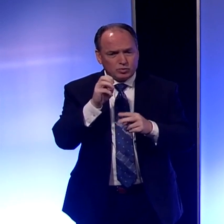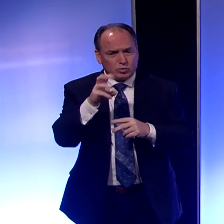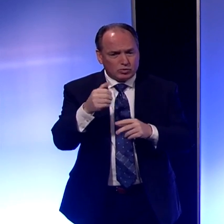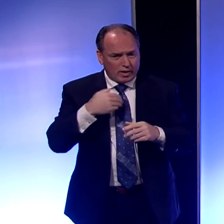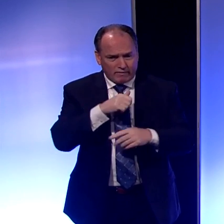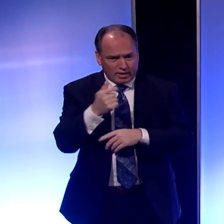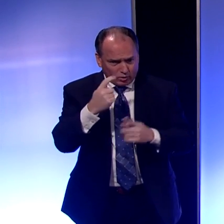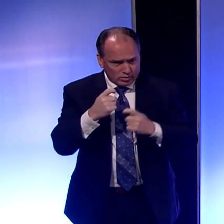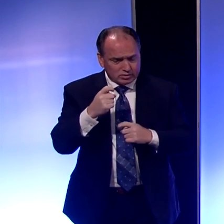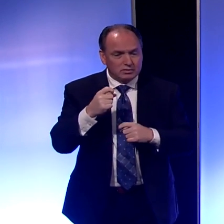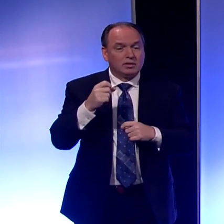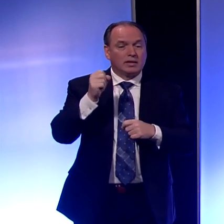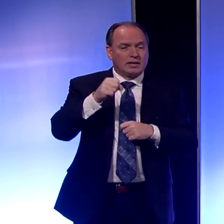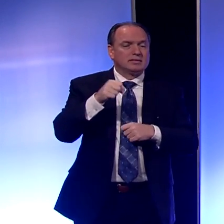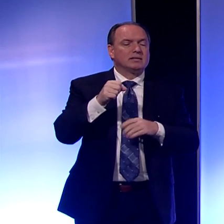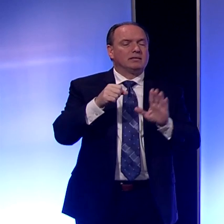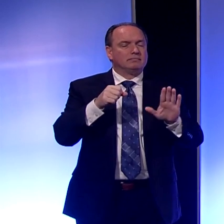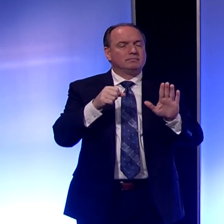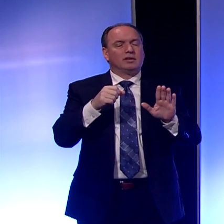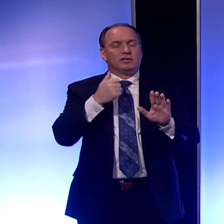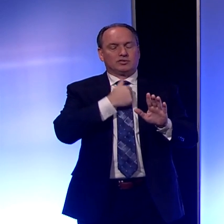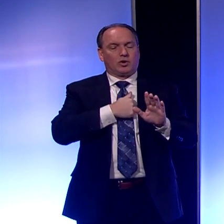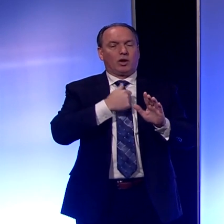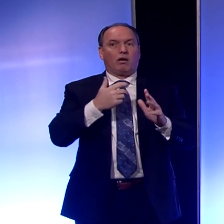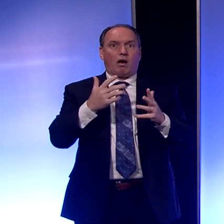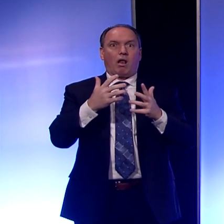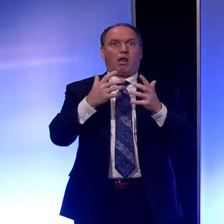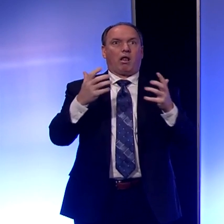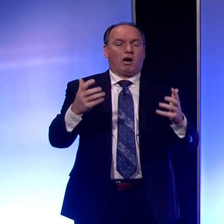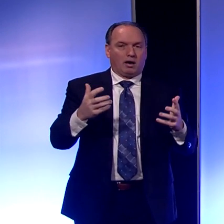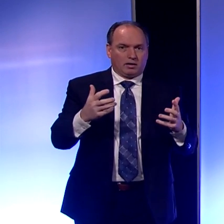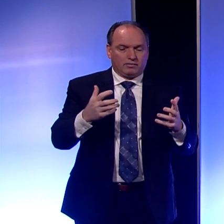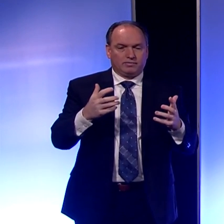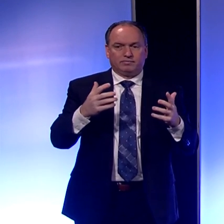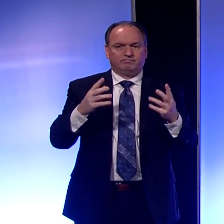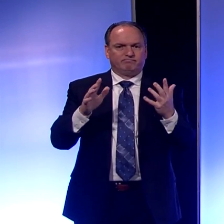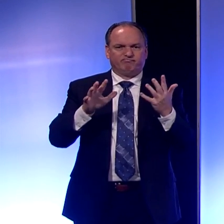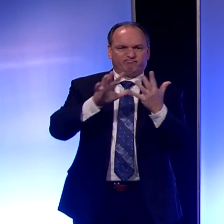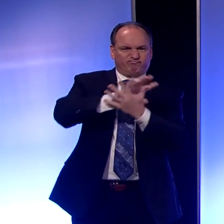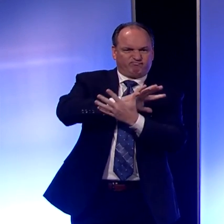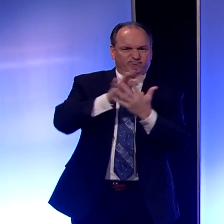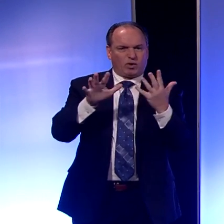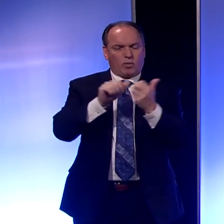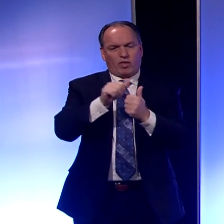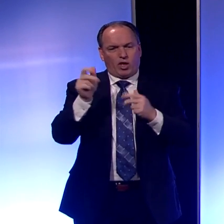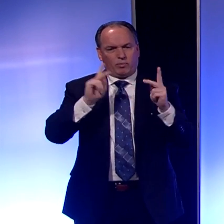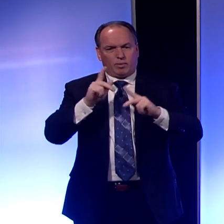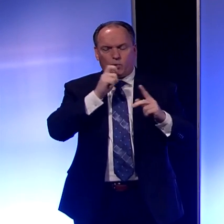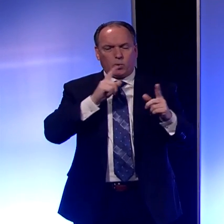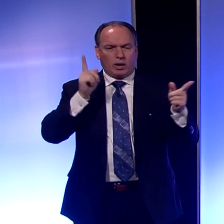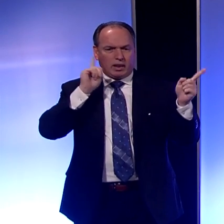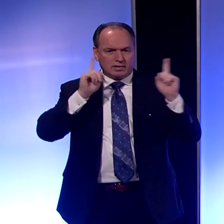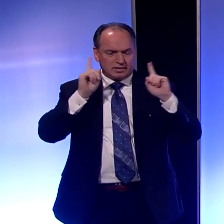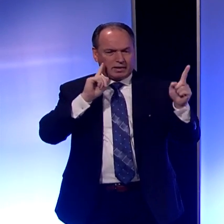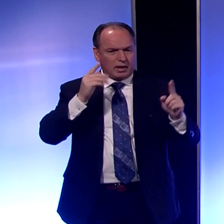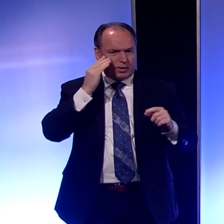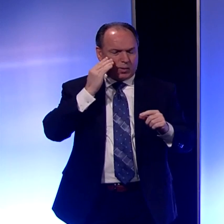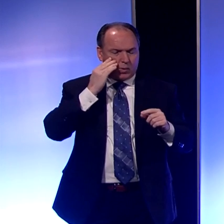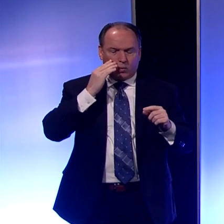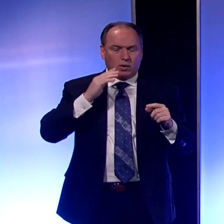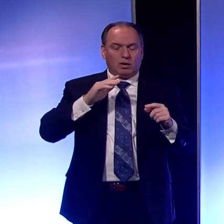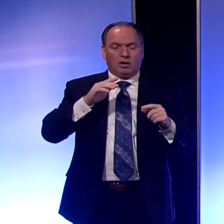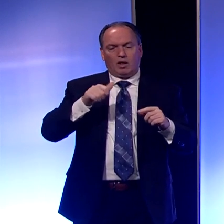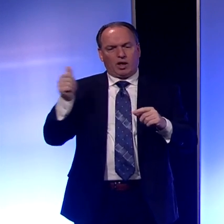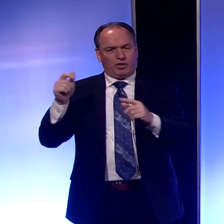Yes, Kathy. It's David. First of we're getting a lot of bleed over from some of the other folks that are listening in. I know Classy 100 was just bleeding